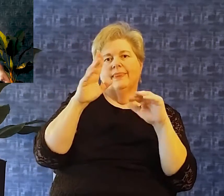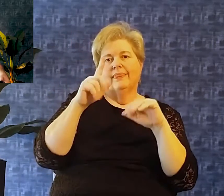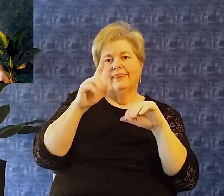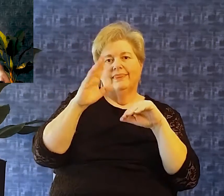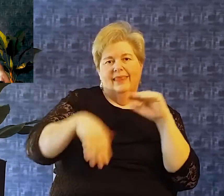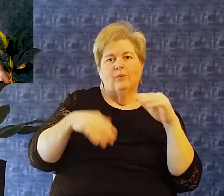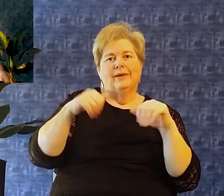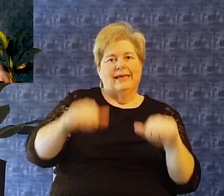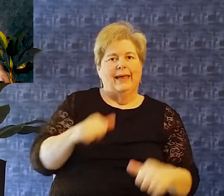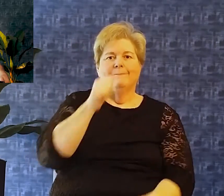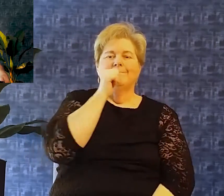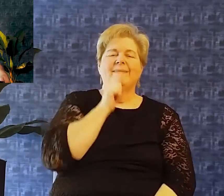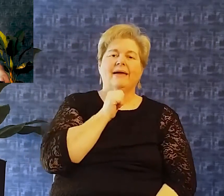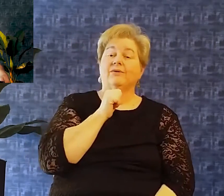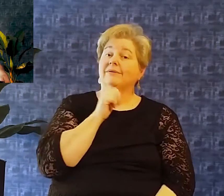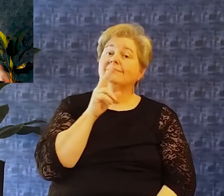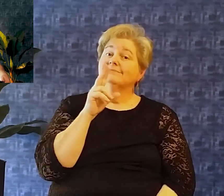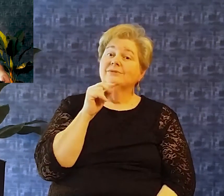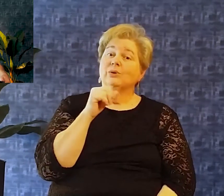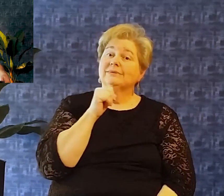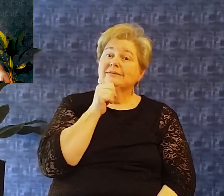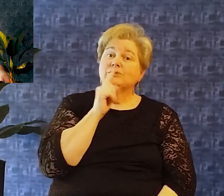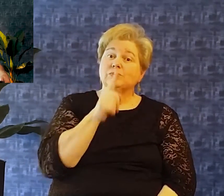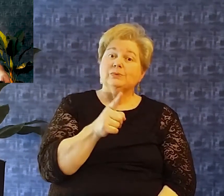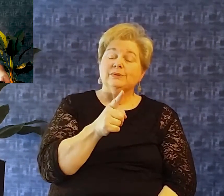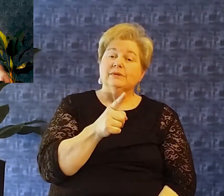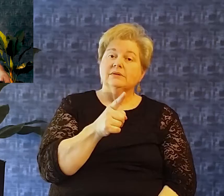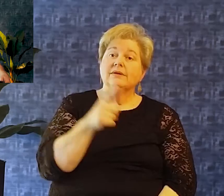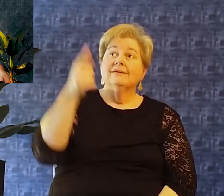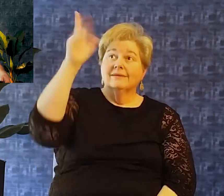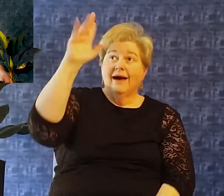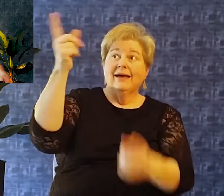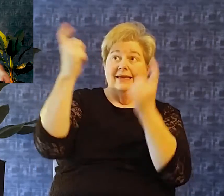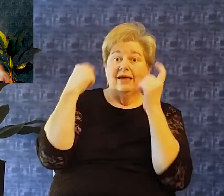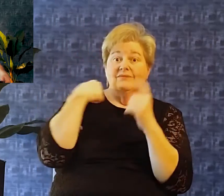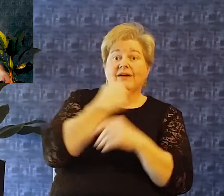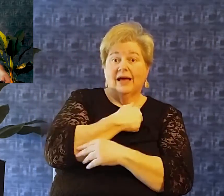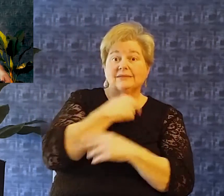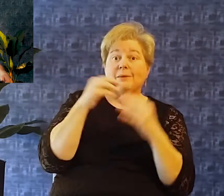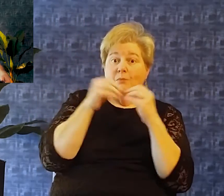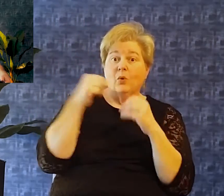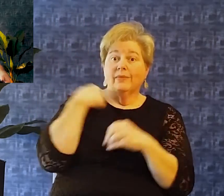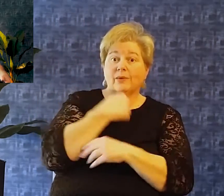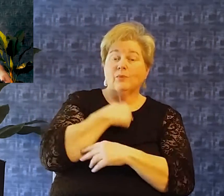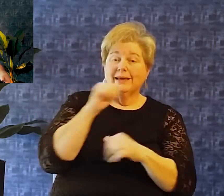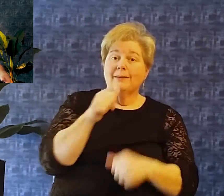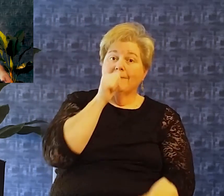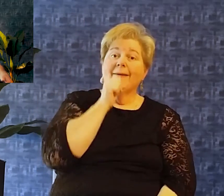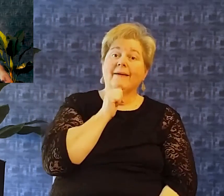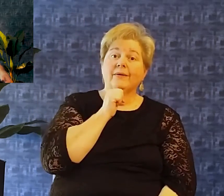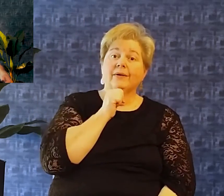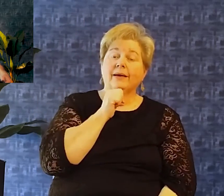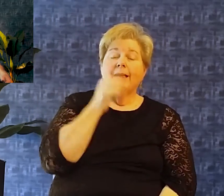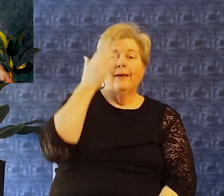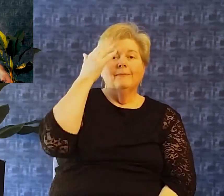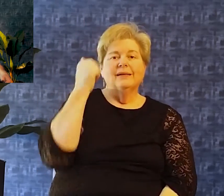give us more than we can handle That just isn't true God does give us more than we can handle